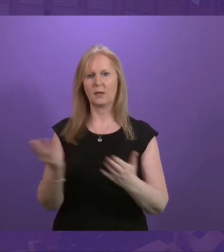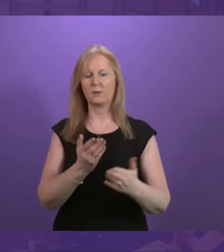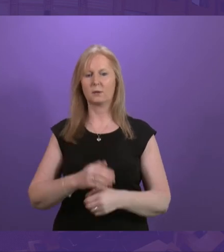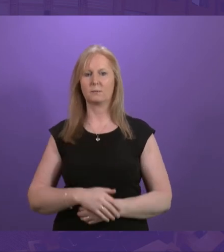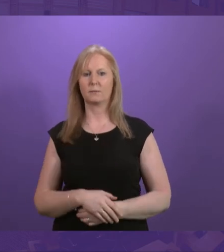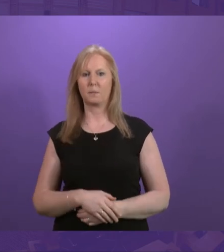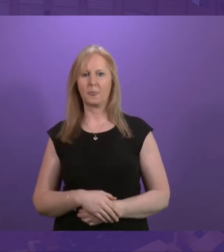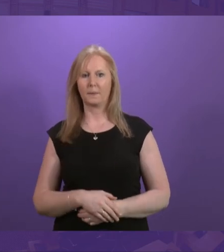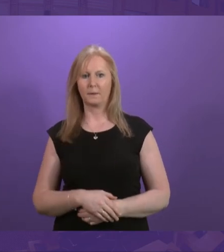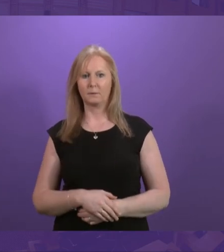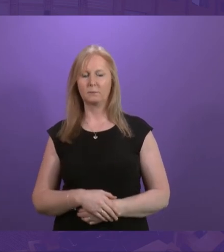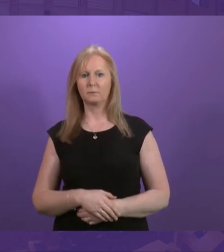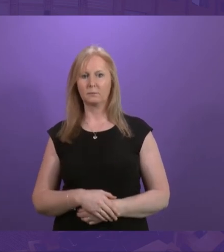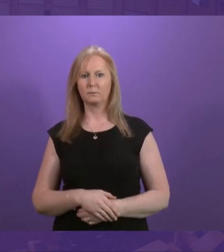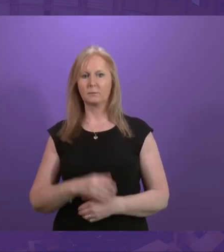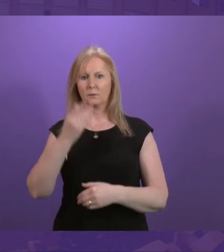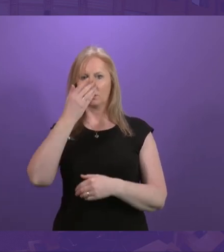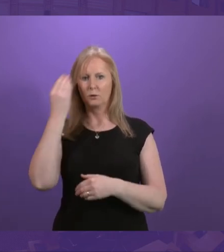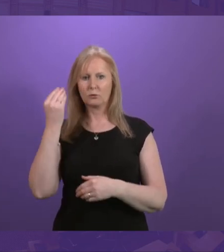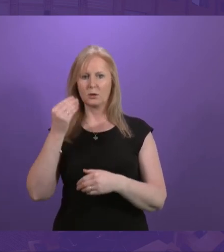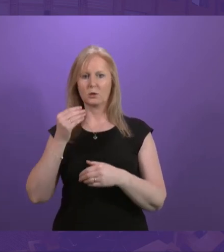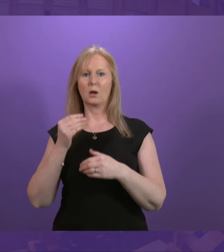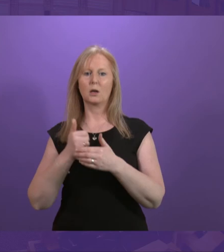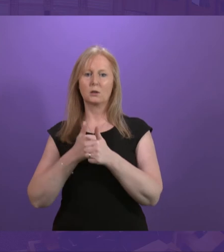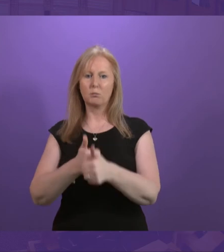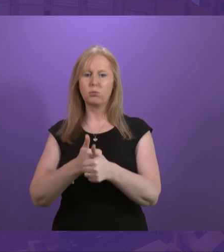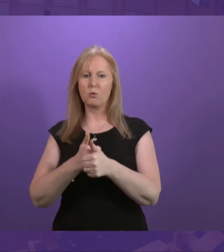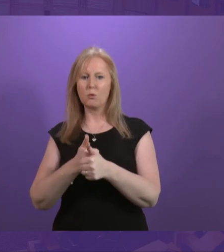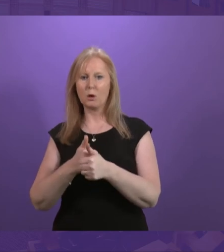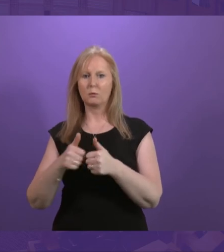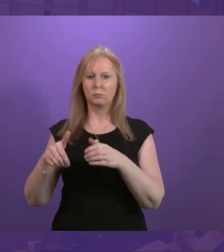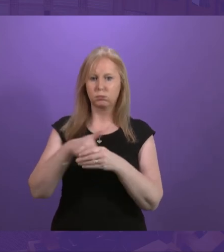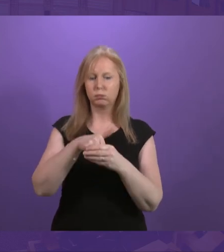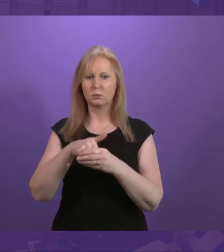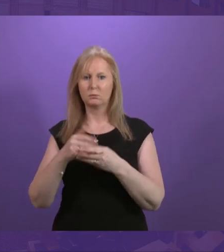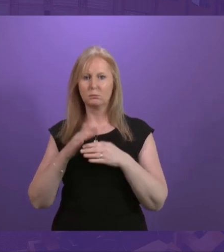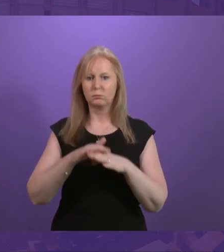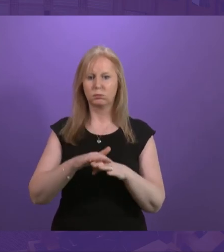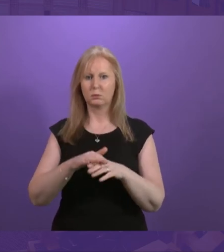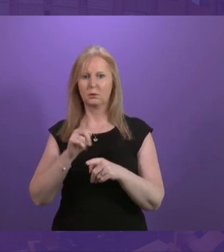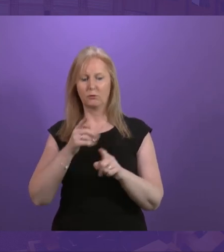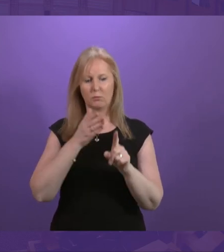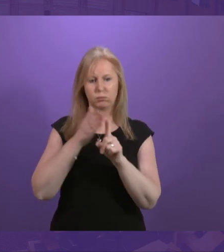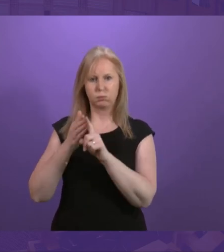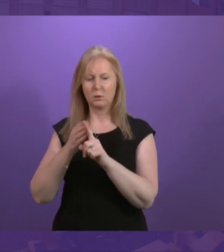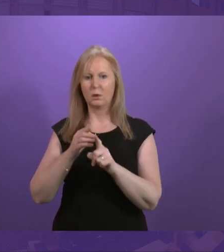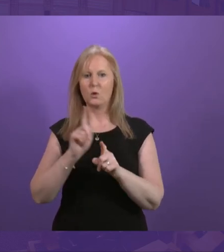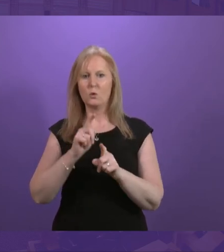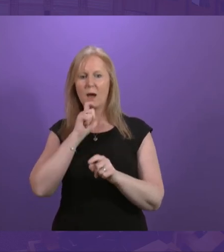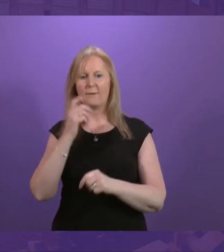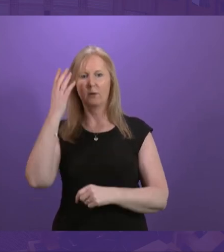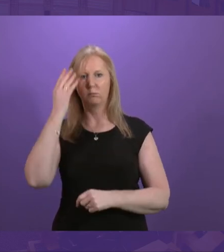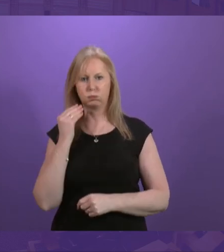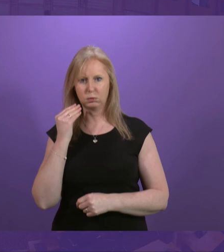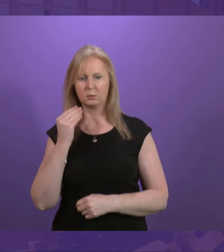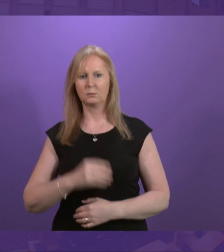Integrated dementia support packages will include attention to recognising or identifying sensory issues. For example